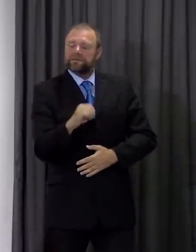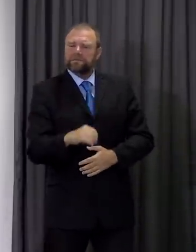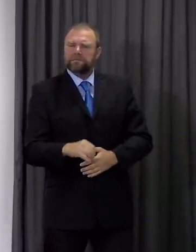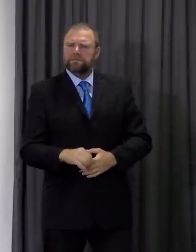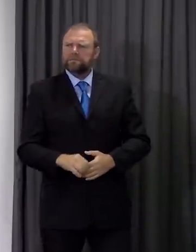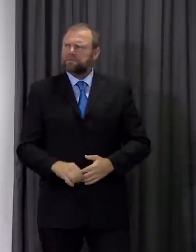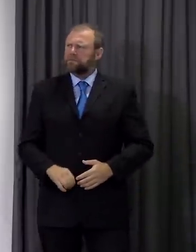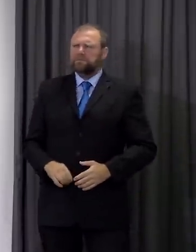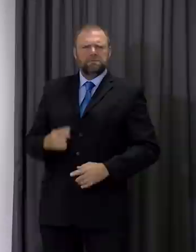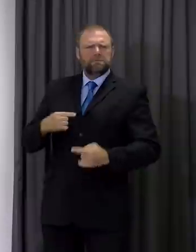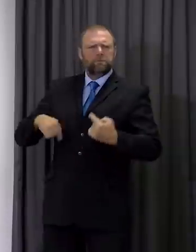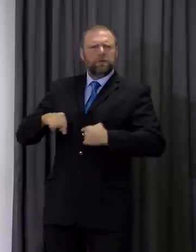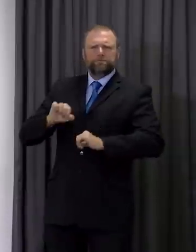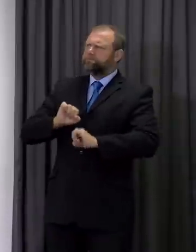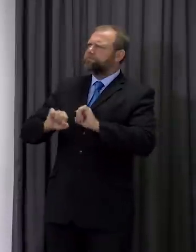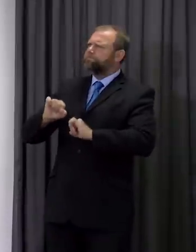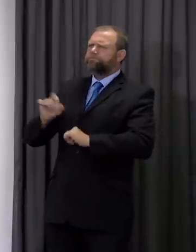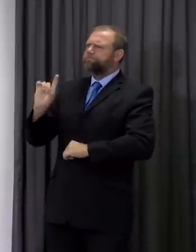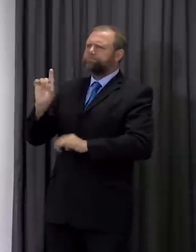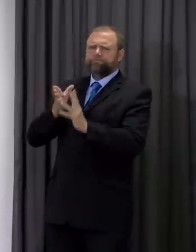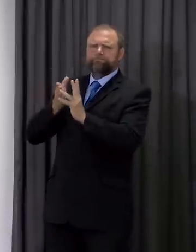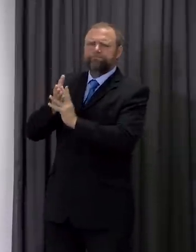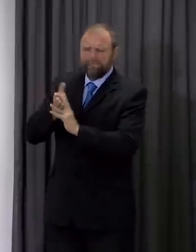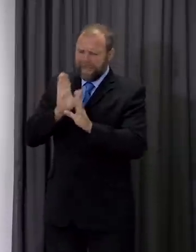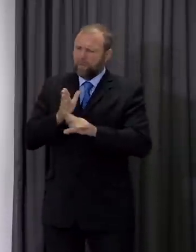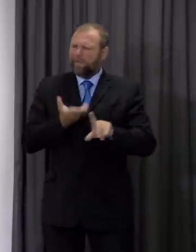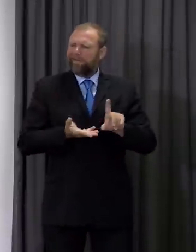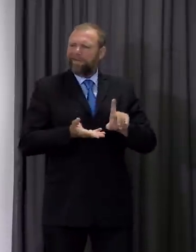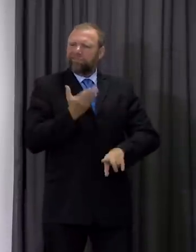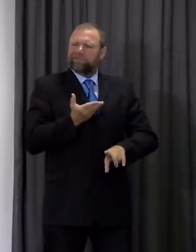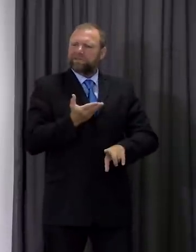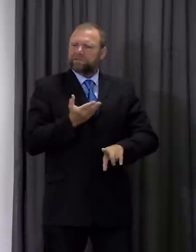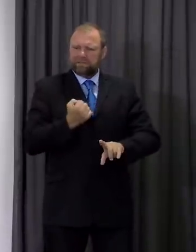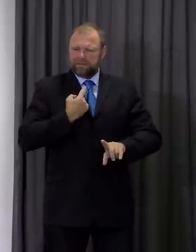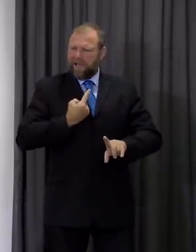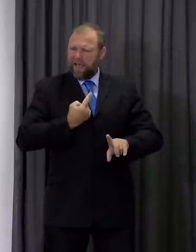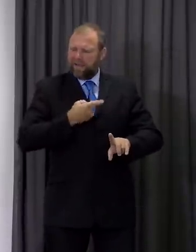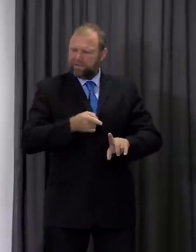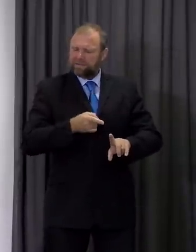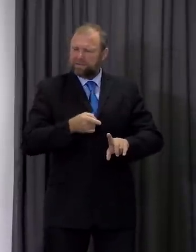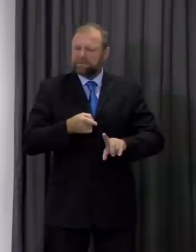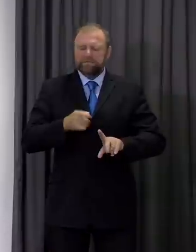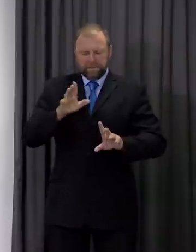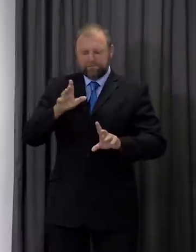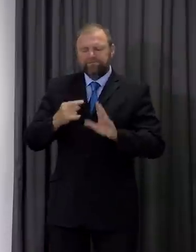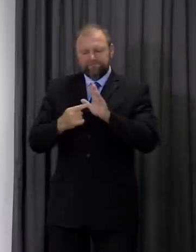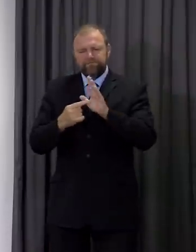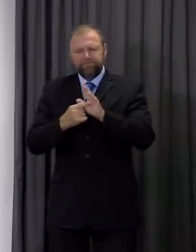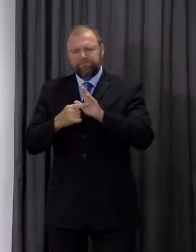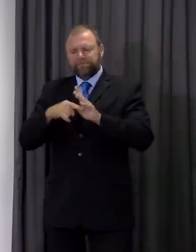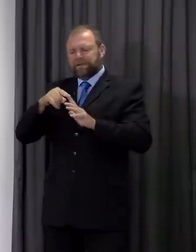helped to increase this over the weekend. And crucially, the Health Board, the local authority, and the Welsh Ambulance Service